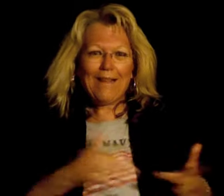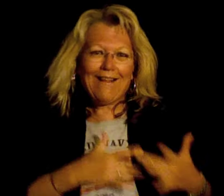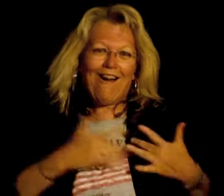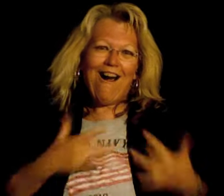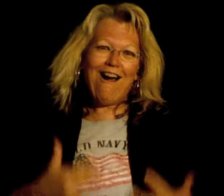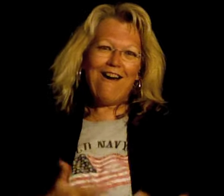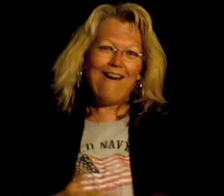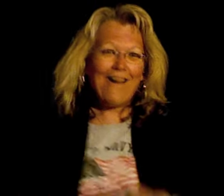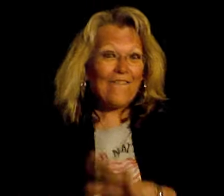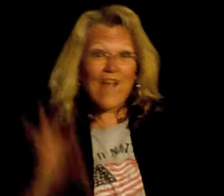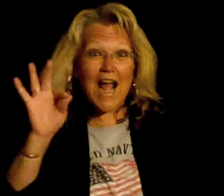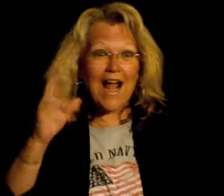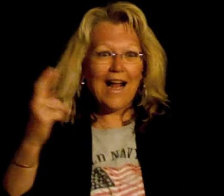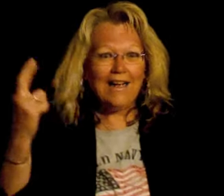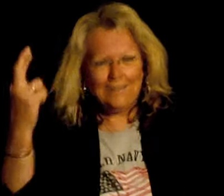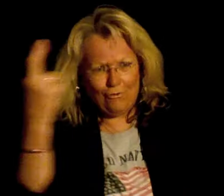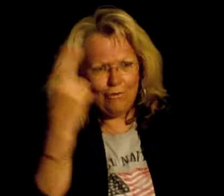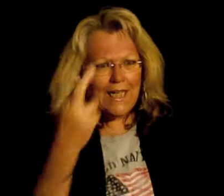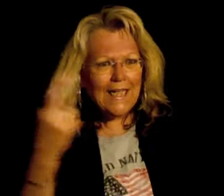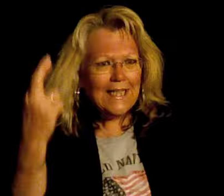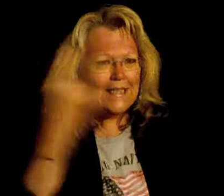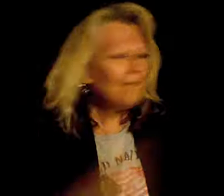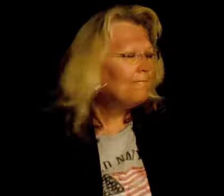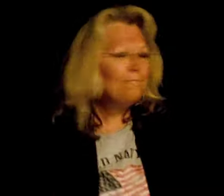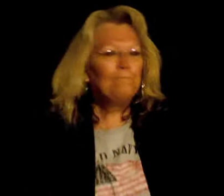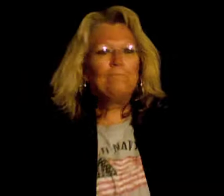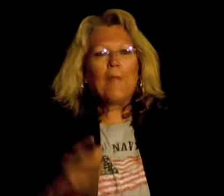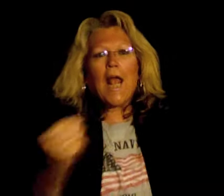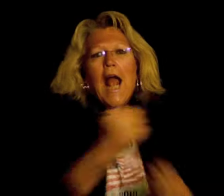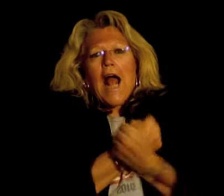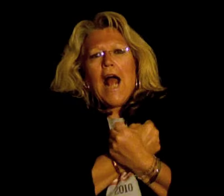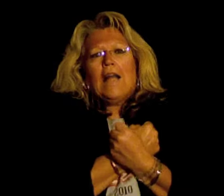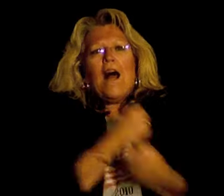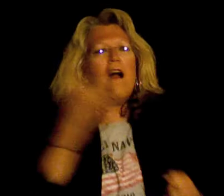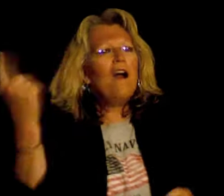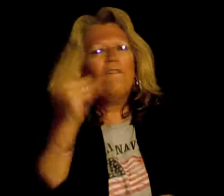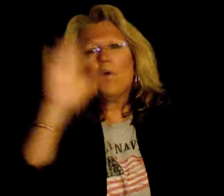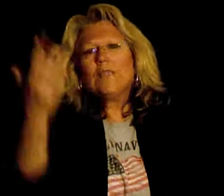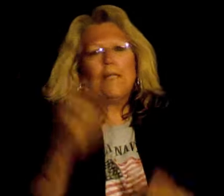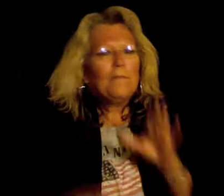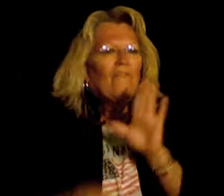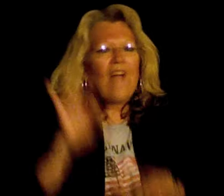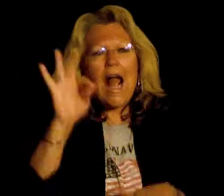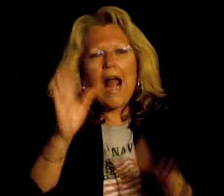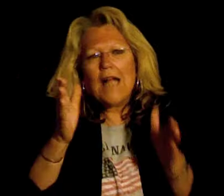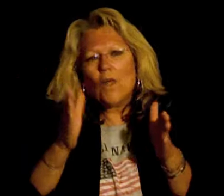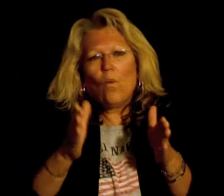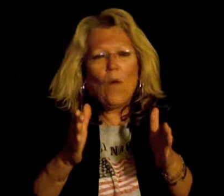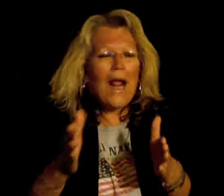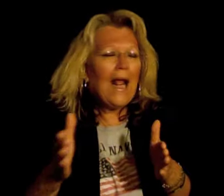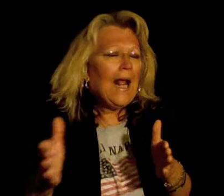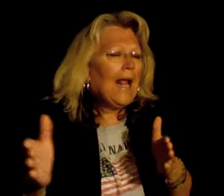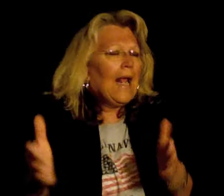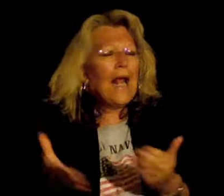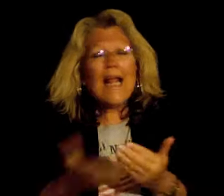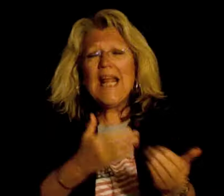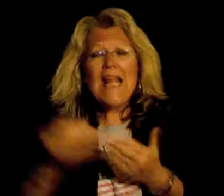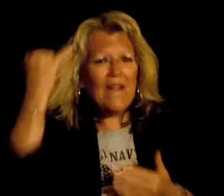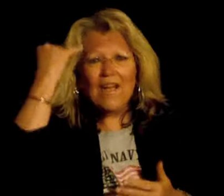the heart finds a reason And love seems to find a way Even